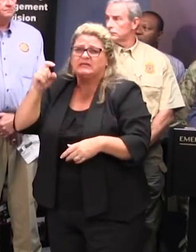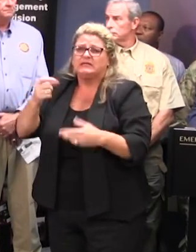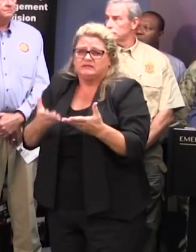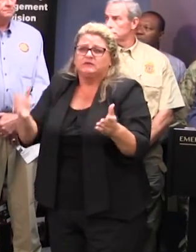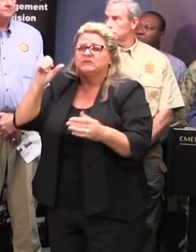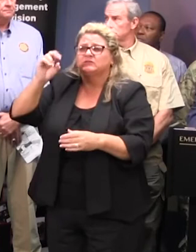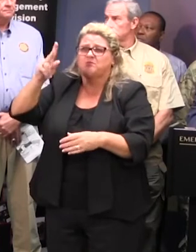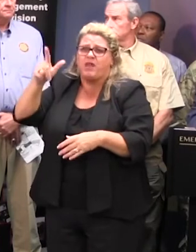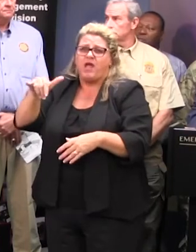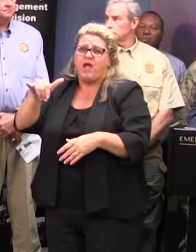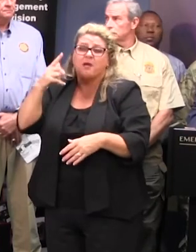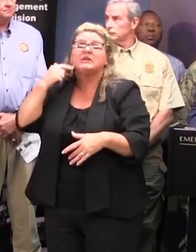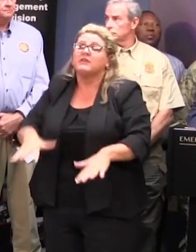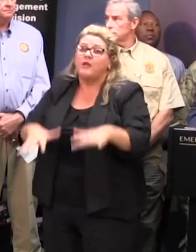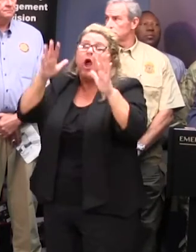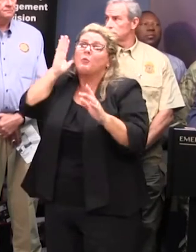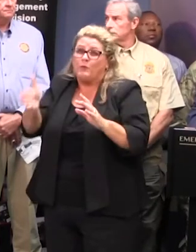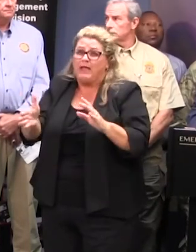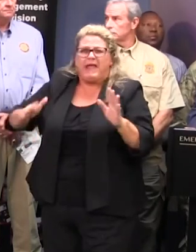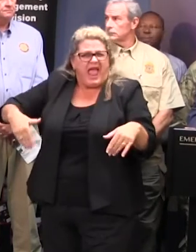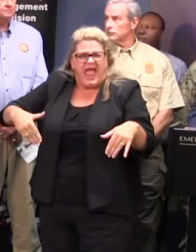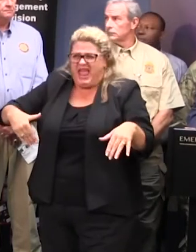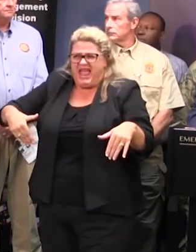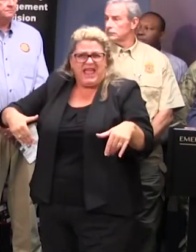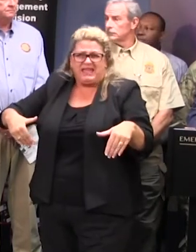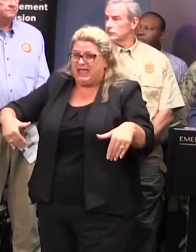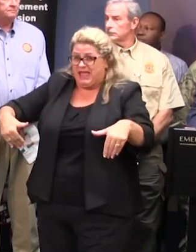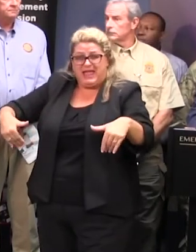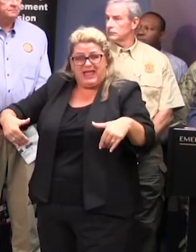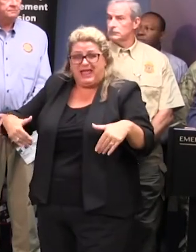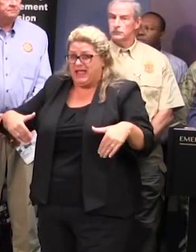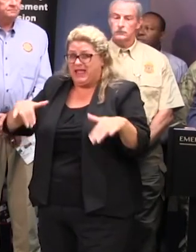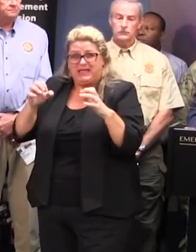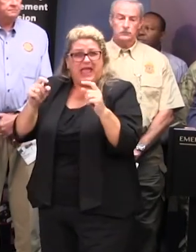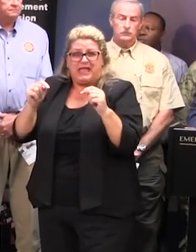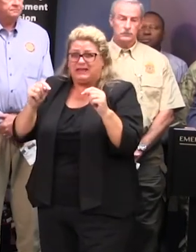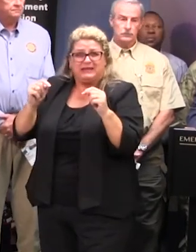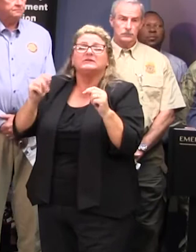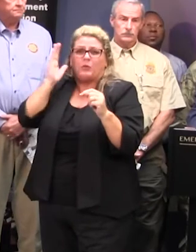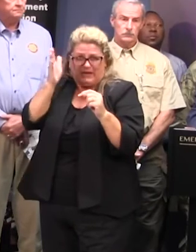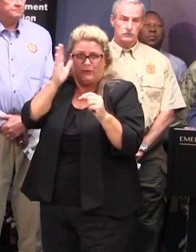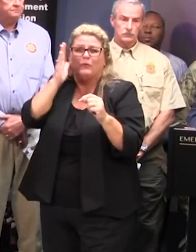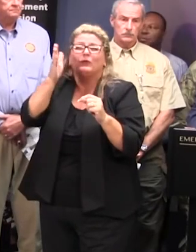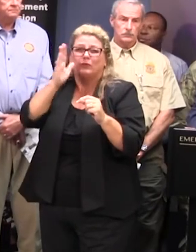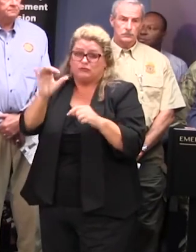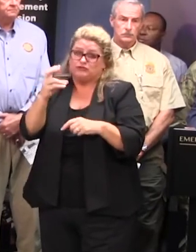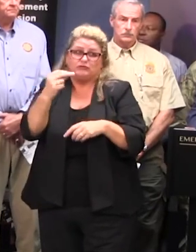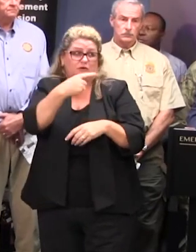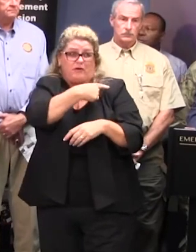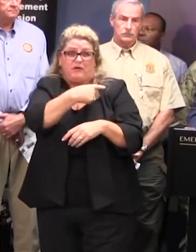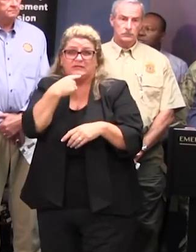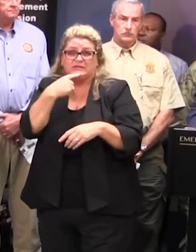because the flooding is coming the flooding the main flooding has not yet reached this area it's coming down as john quirello